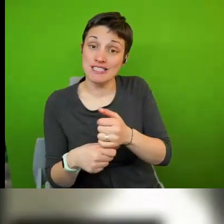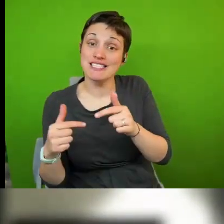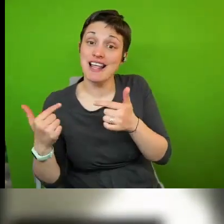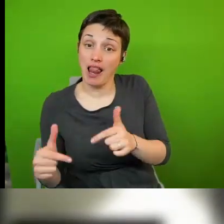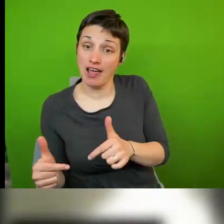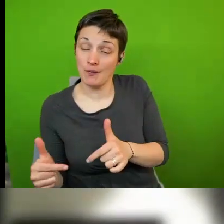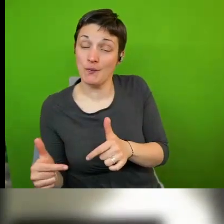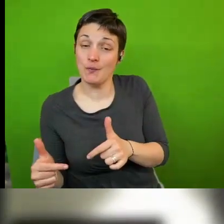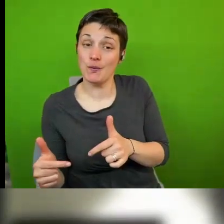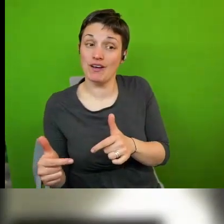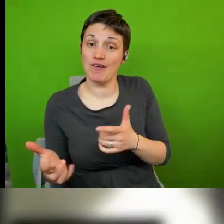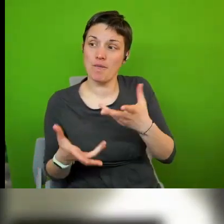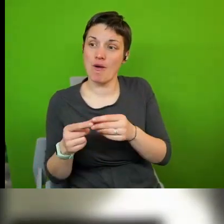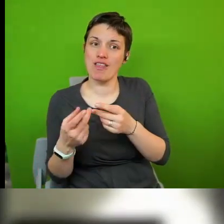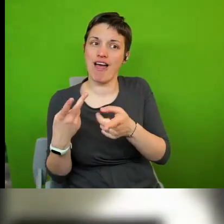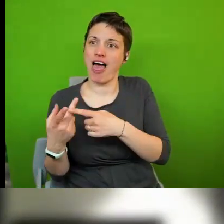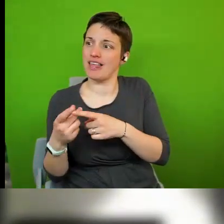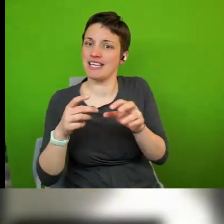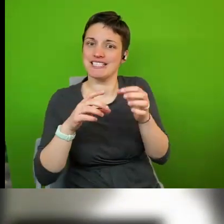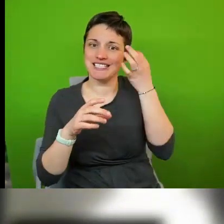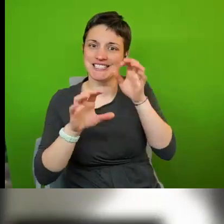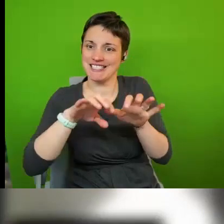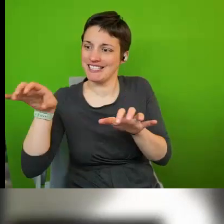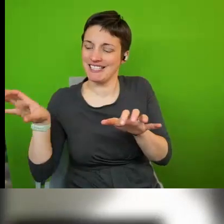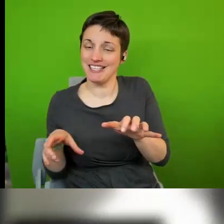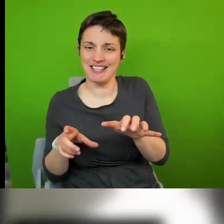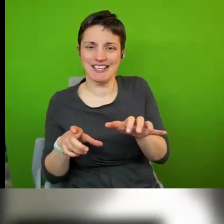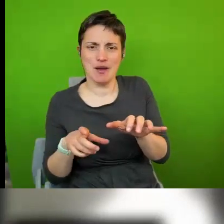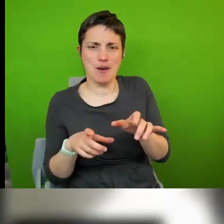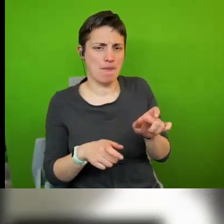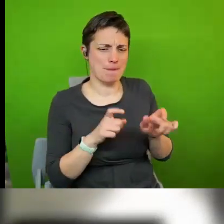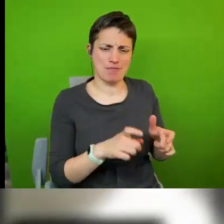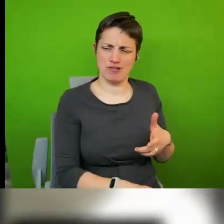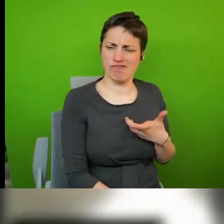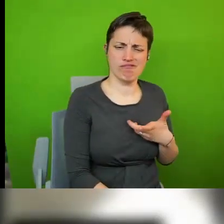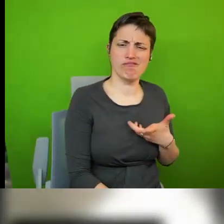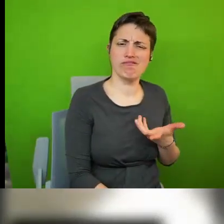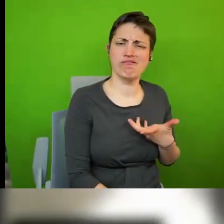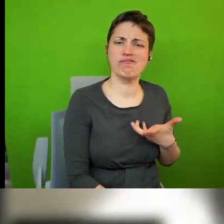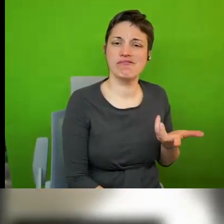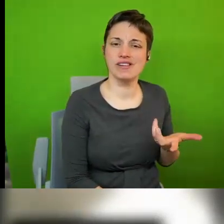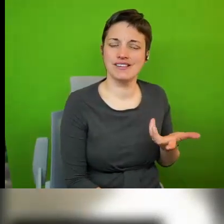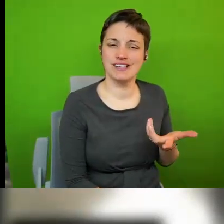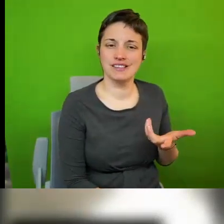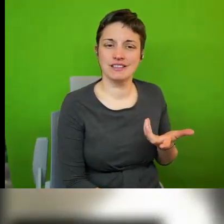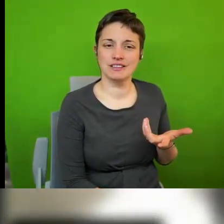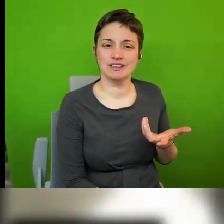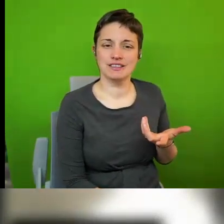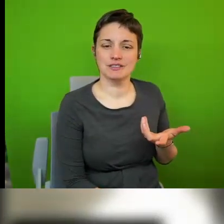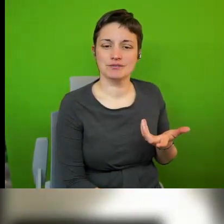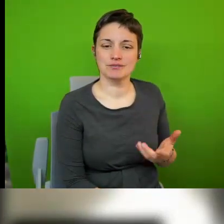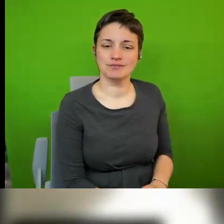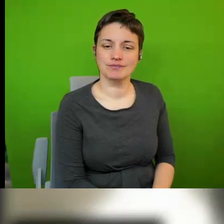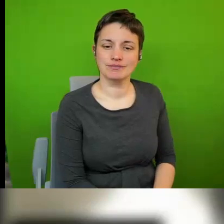which not all uh people living in the city in this in this moment really would would agree with um